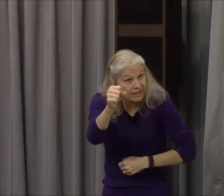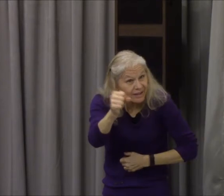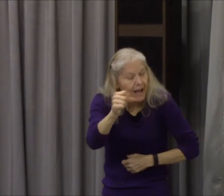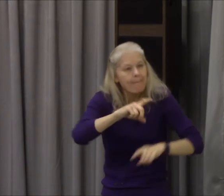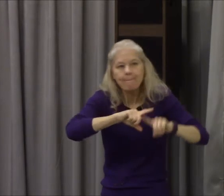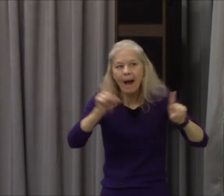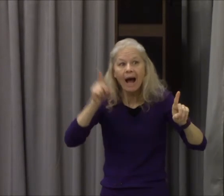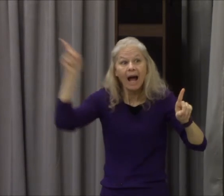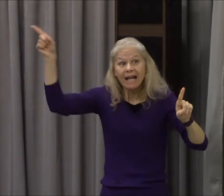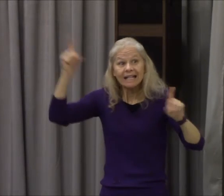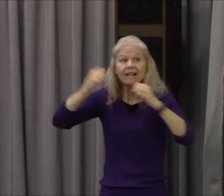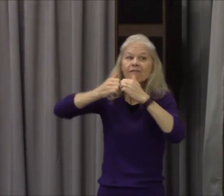God is near you